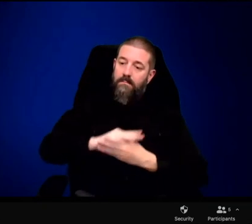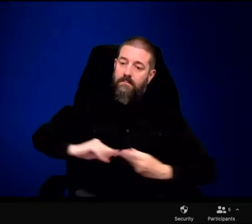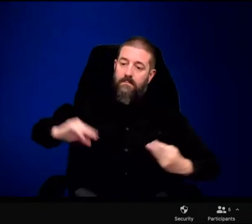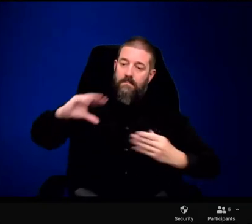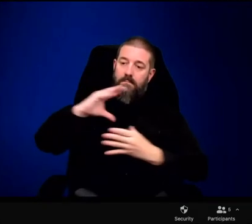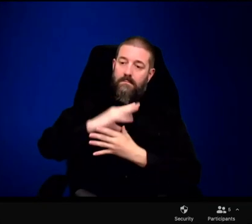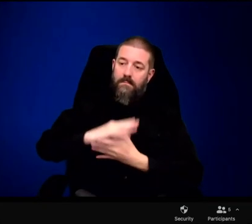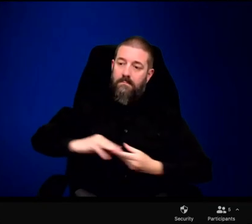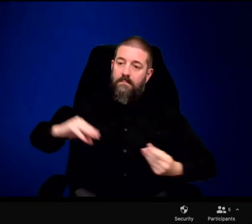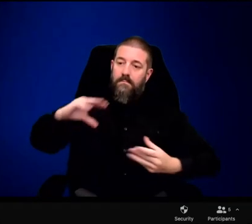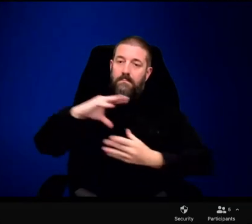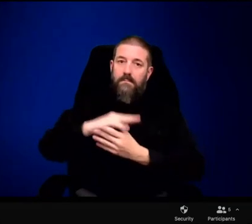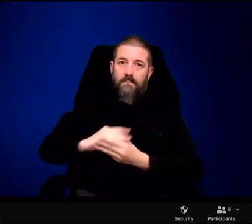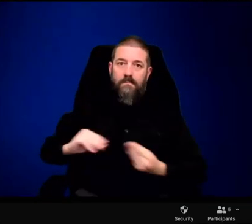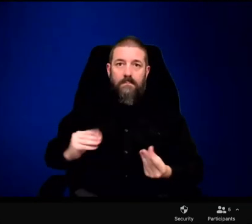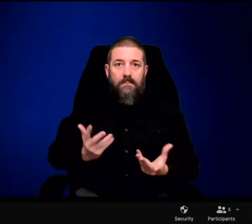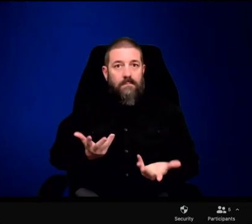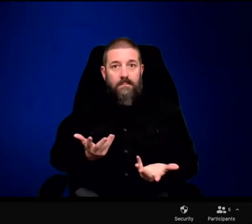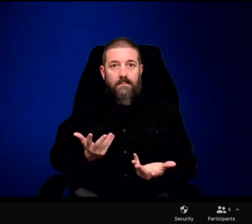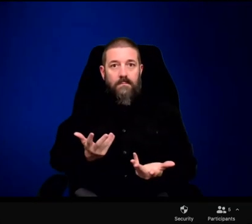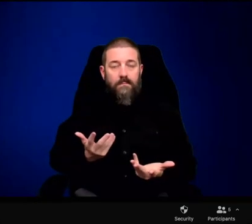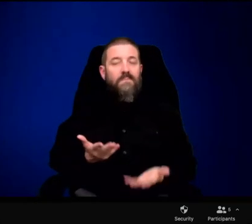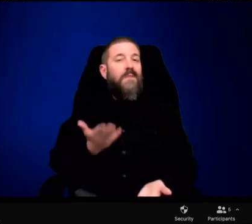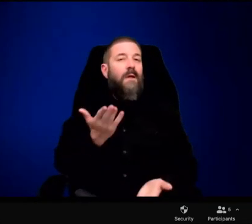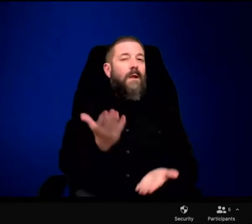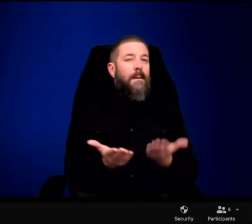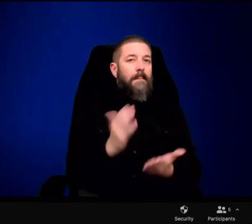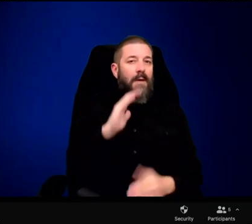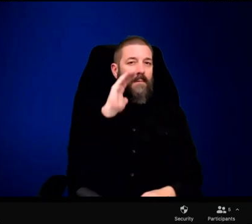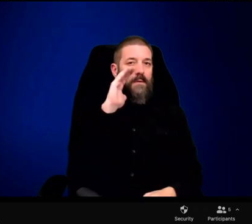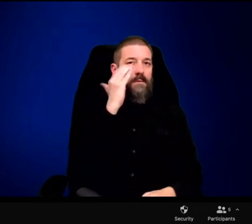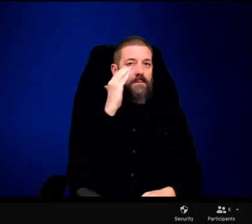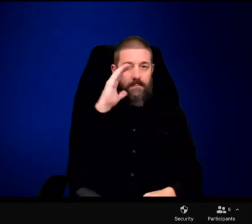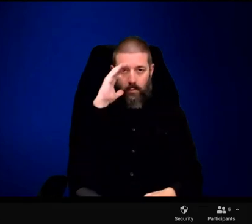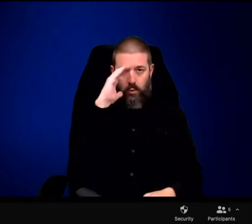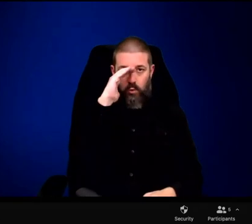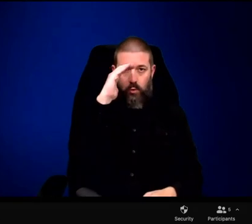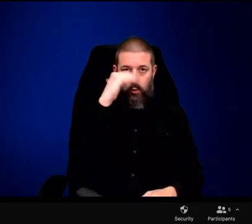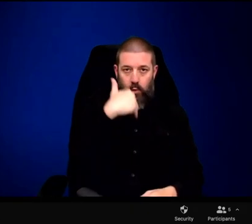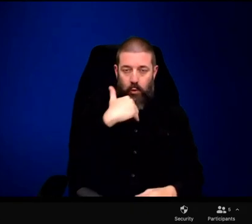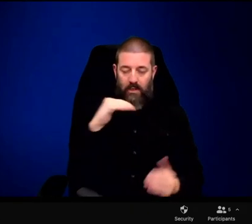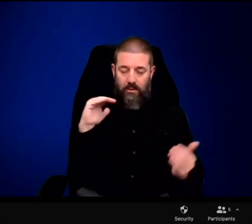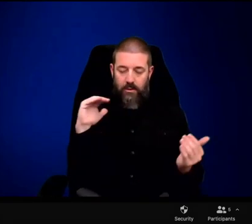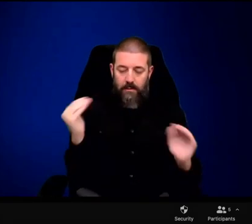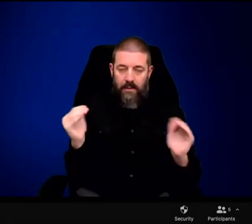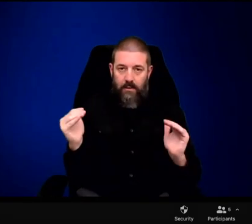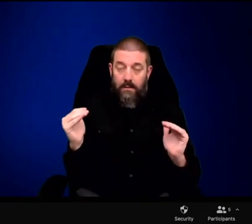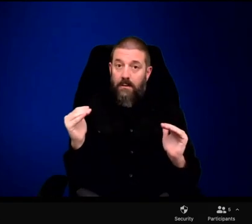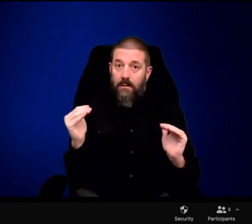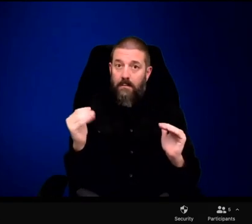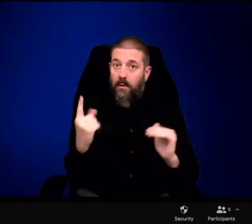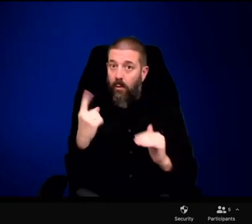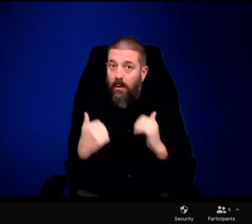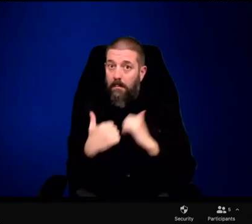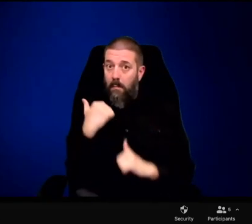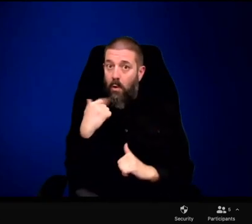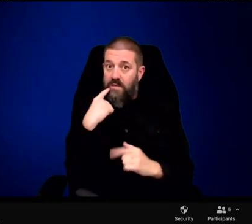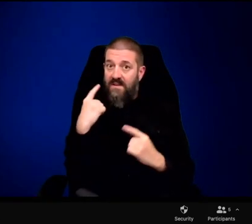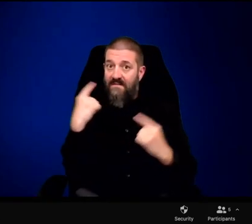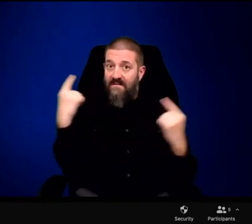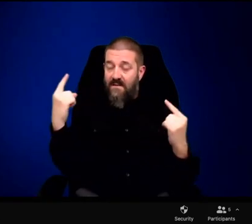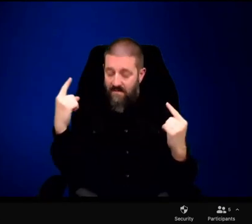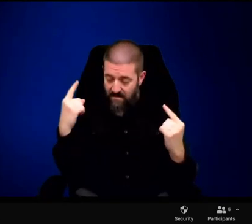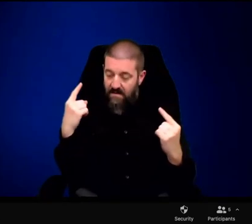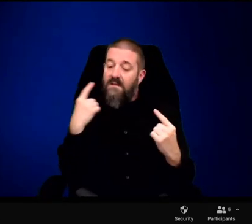maybe talk about how seeing you saw a wolf got trampled and then get out, but still fought to the death with the deer and managed to finish it